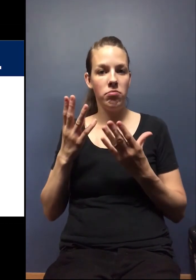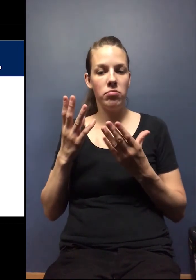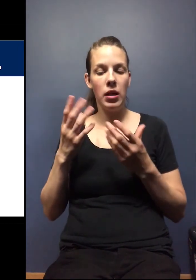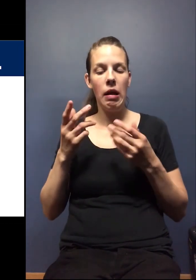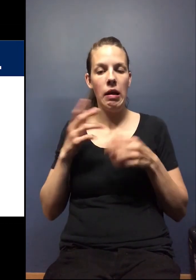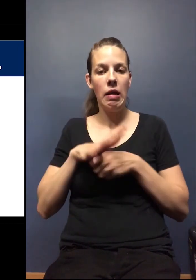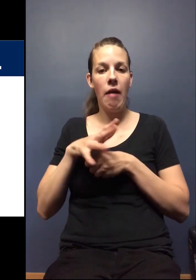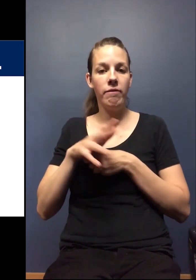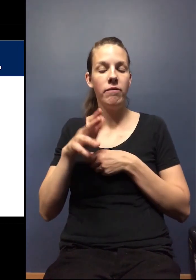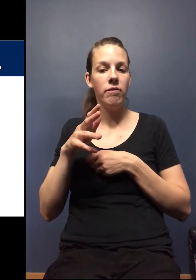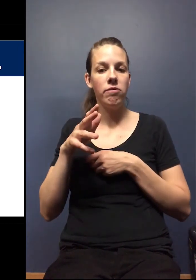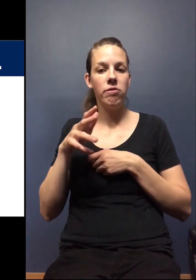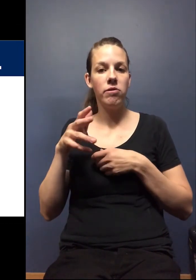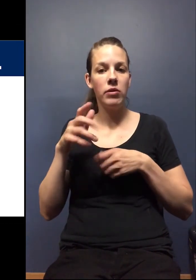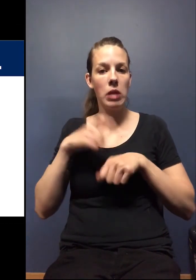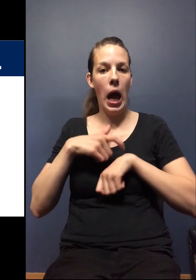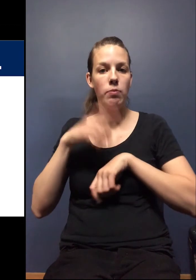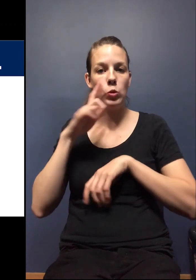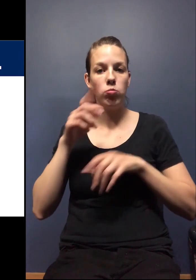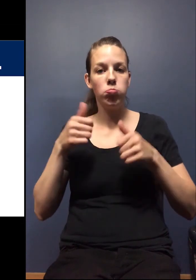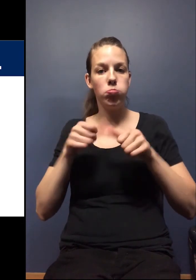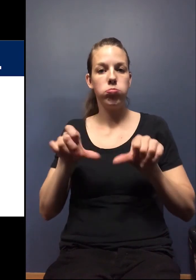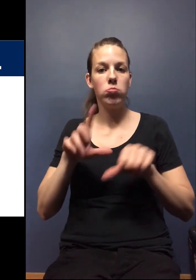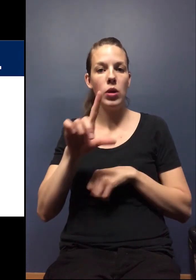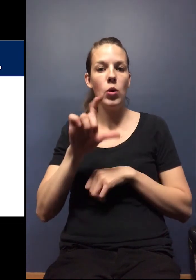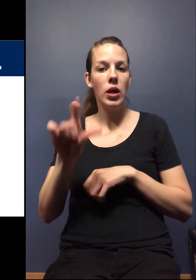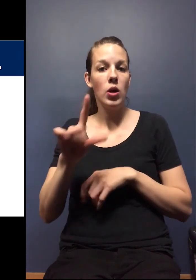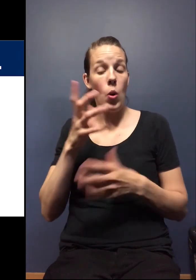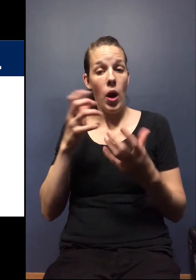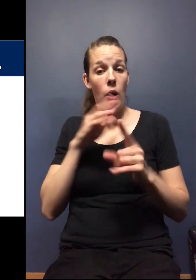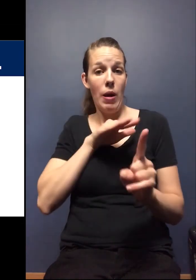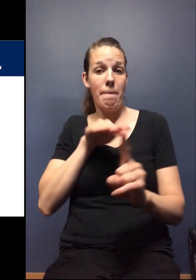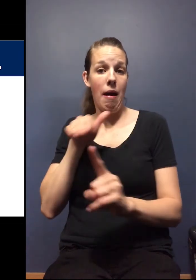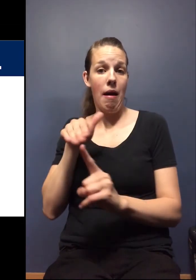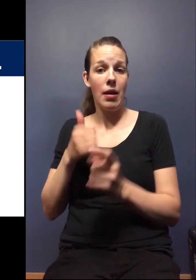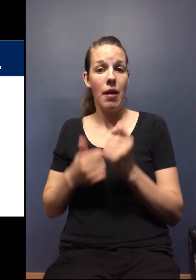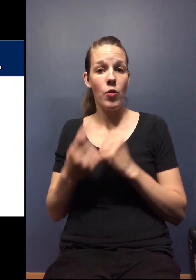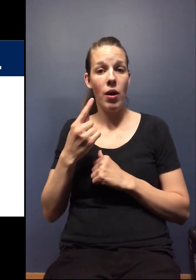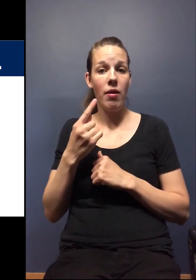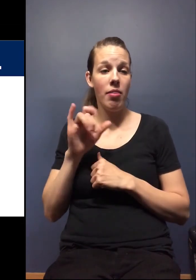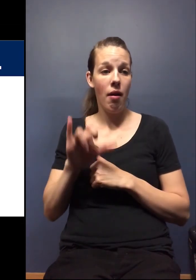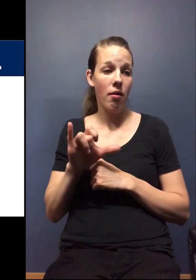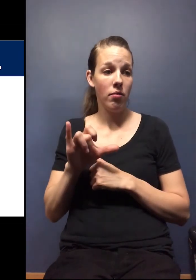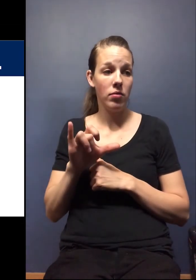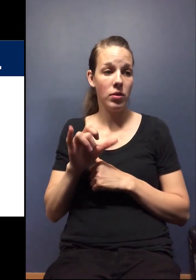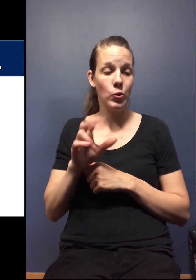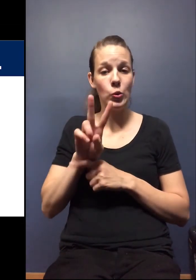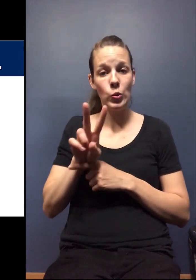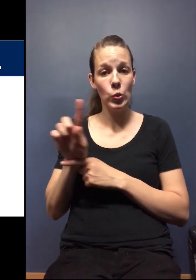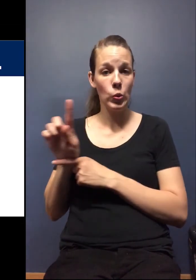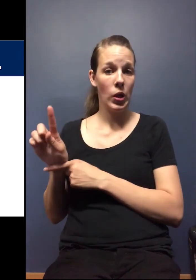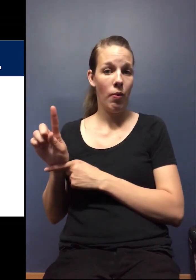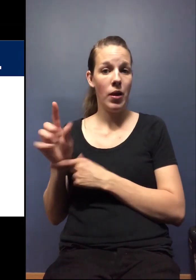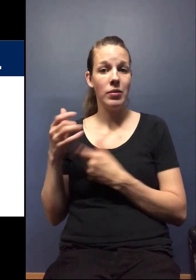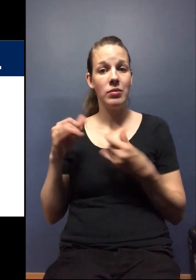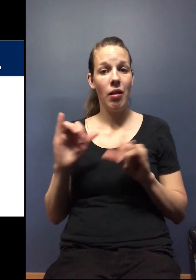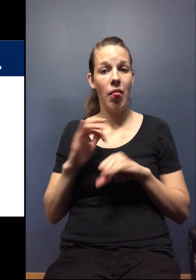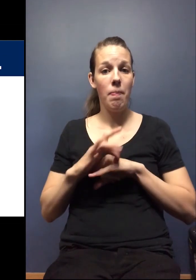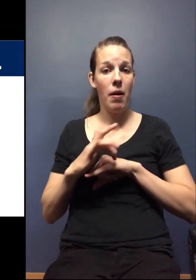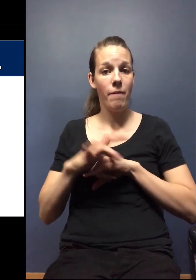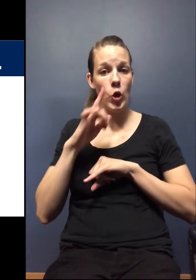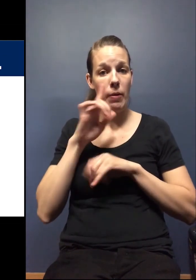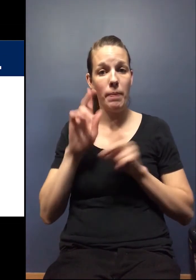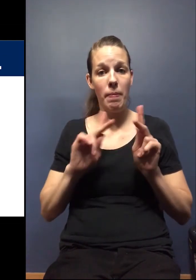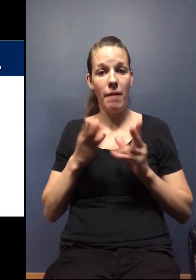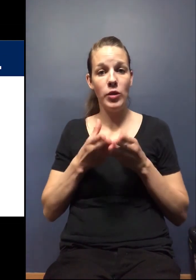opportunity for people to submit their questions. Uh, I just do want to remind everyone that, uh, the 2-1-1 line is still available